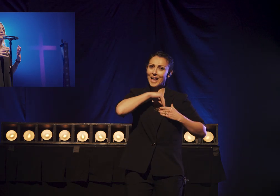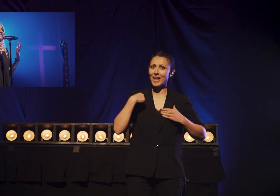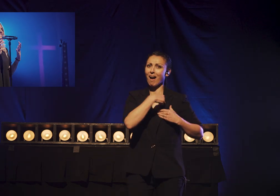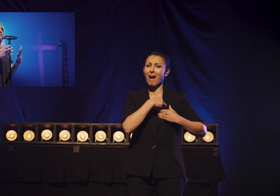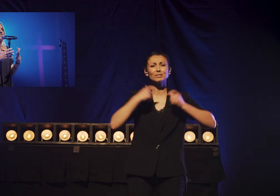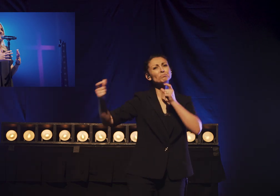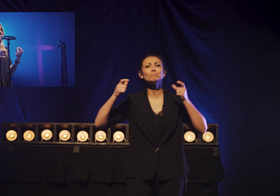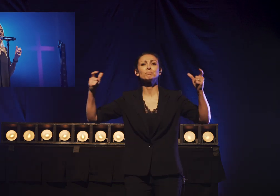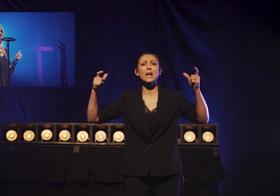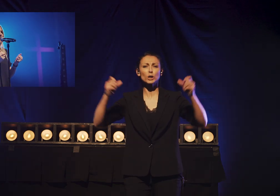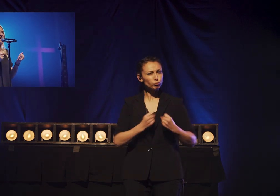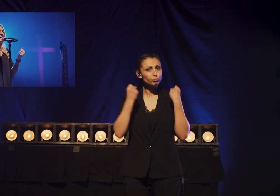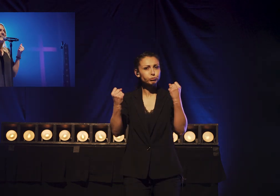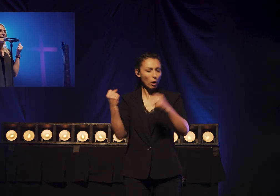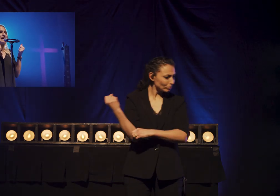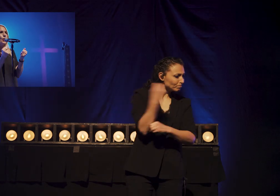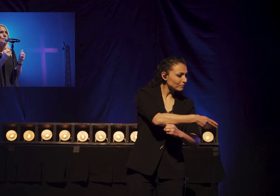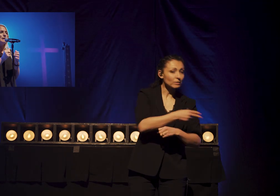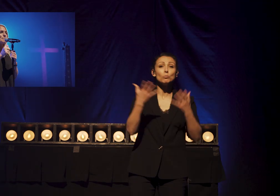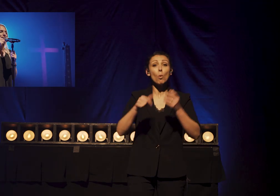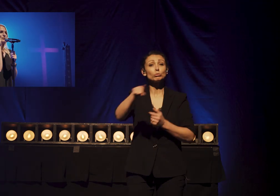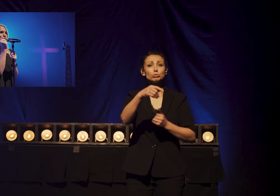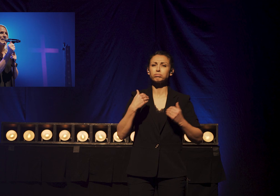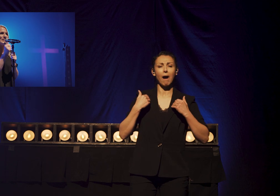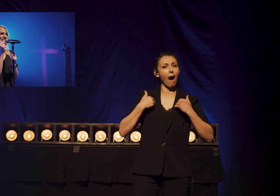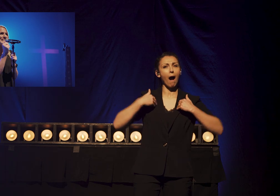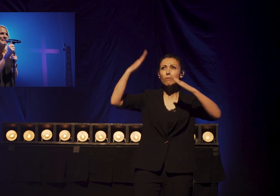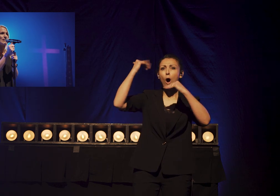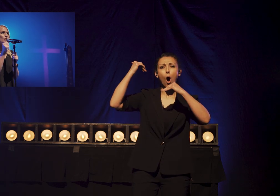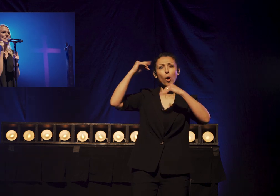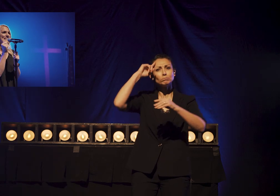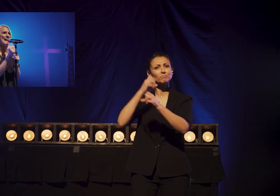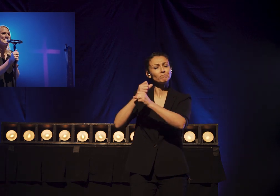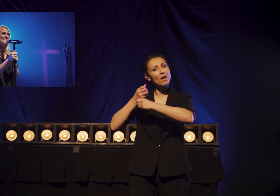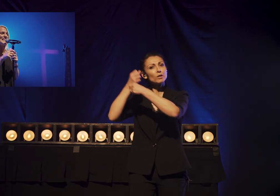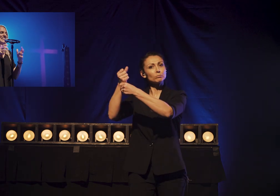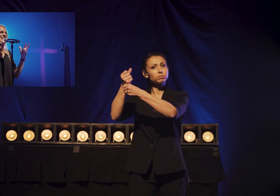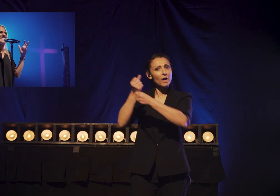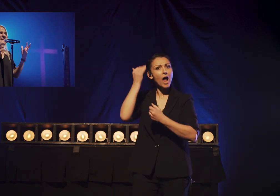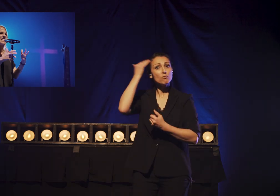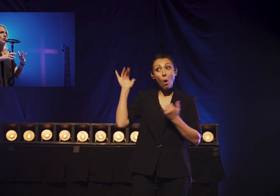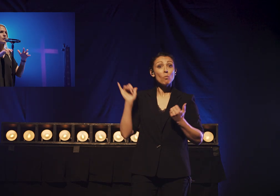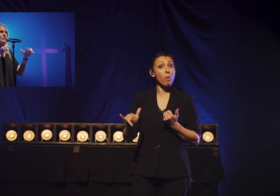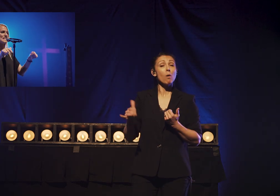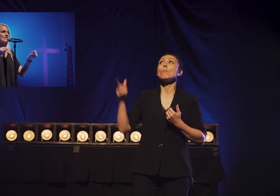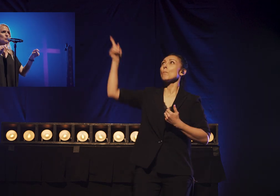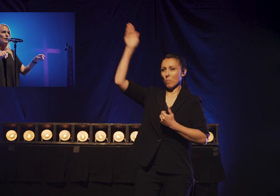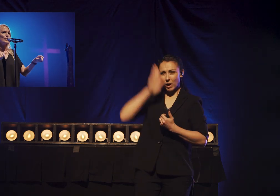want you to sing with us and take heart and take hope. Because greater is He who is in us than is He who is in this world.